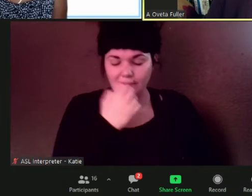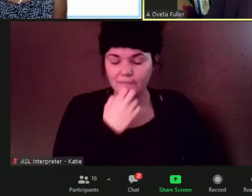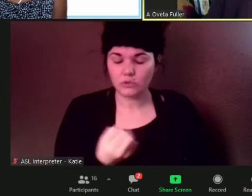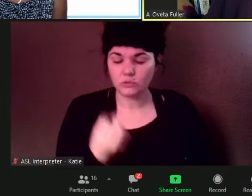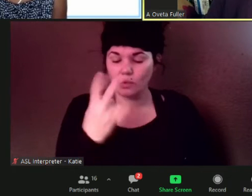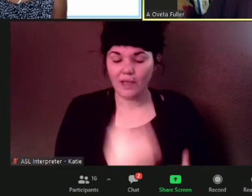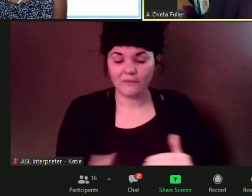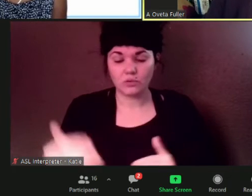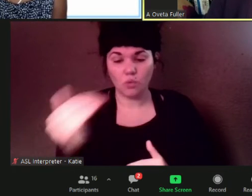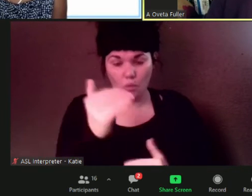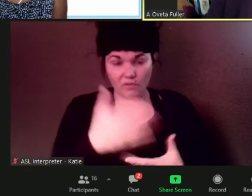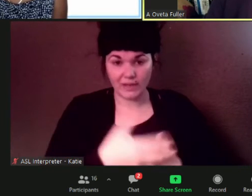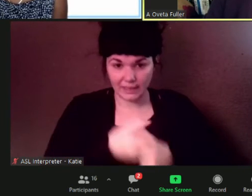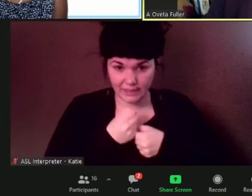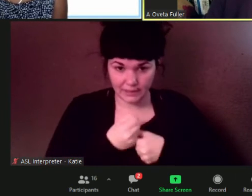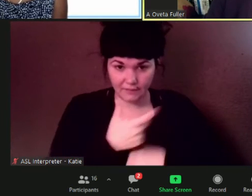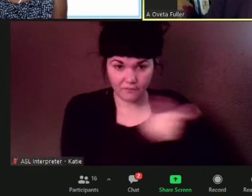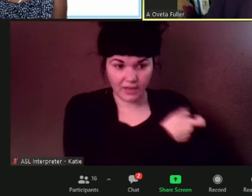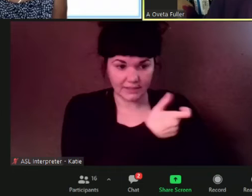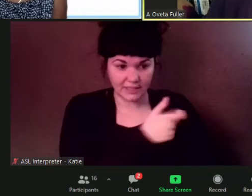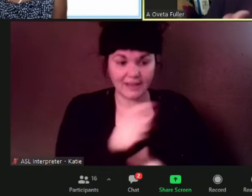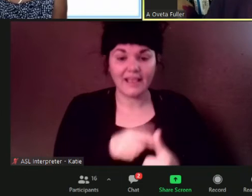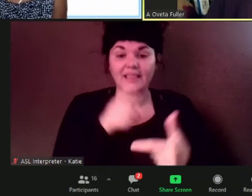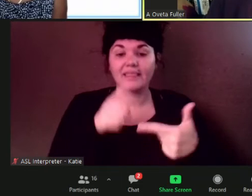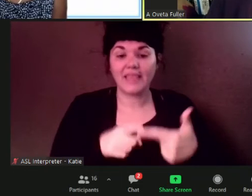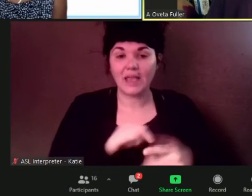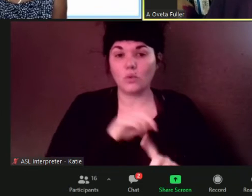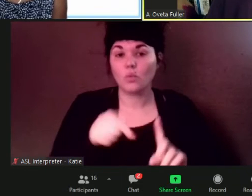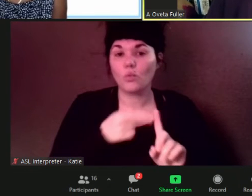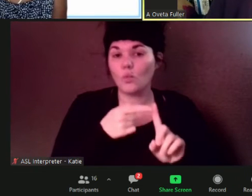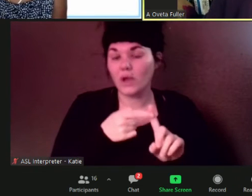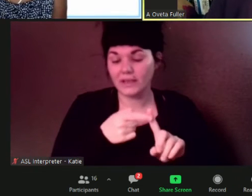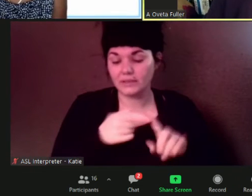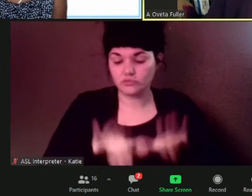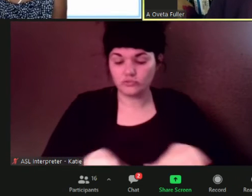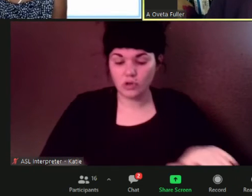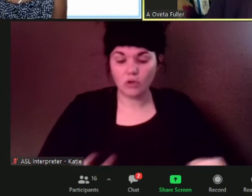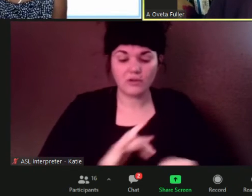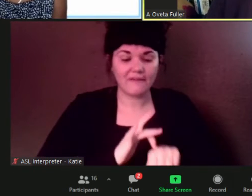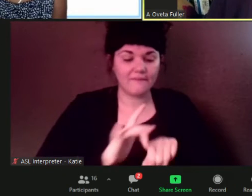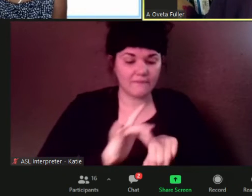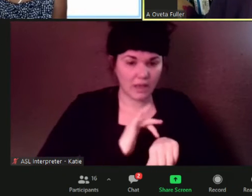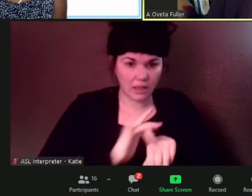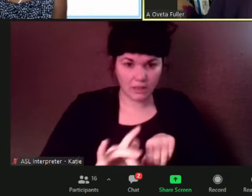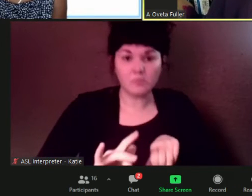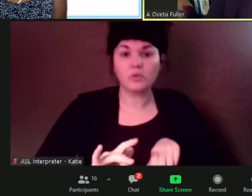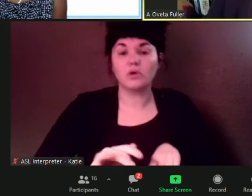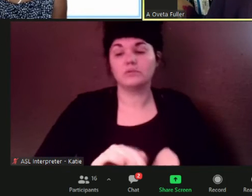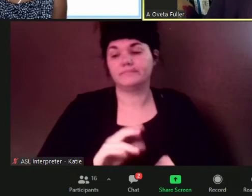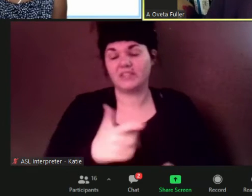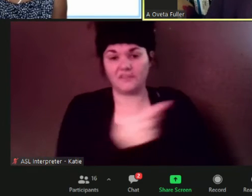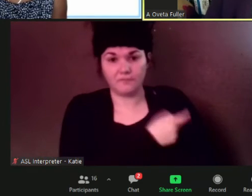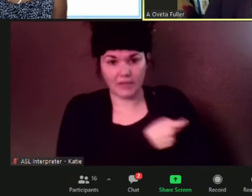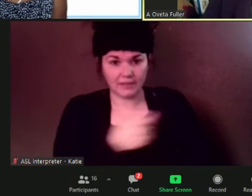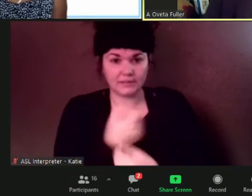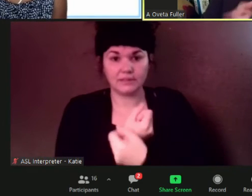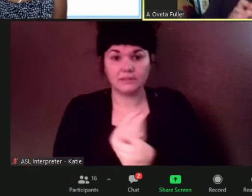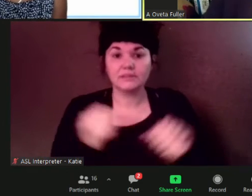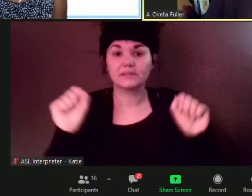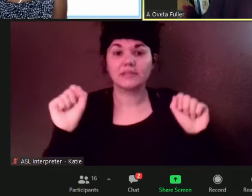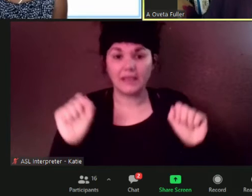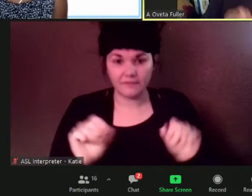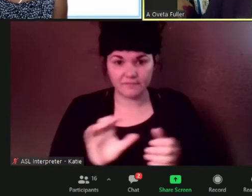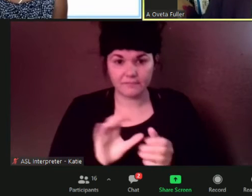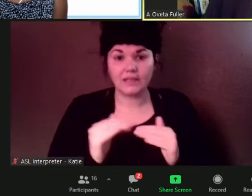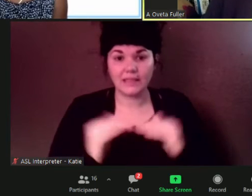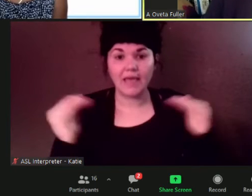and then when the others come on board and their safety and uh levels are adjusted to include the our children so we can